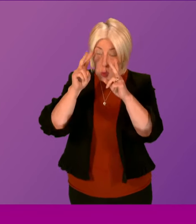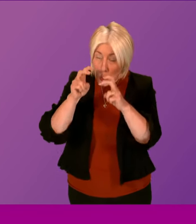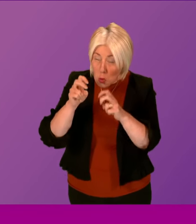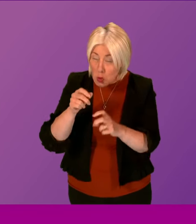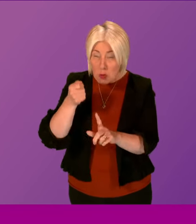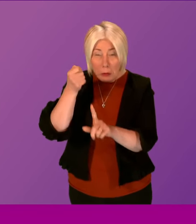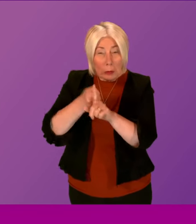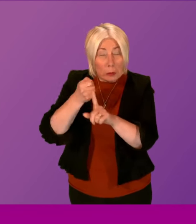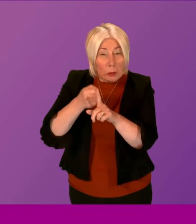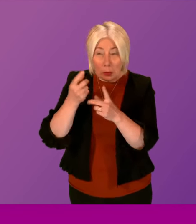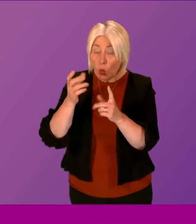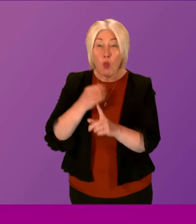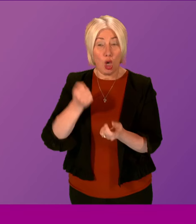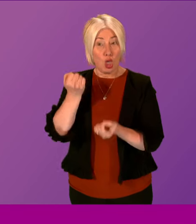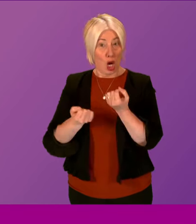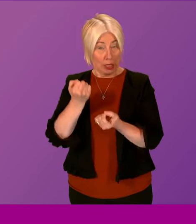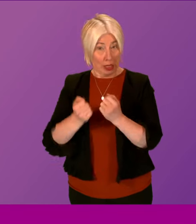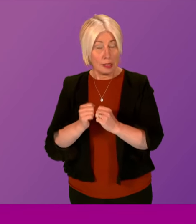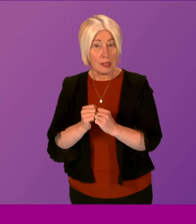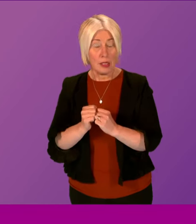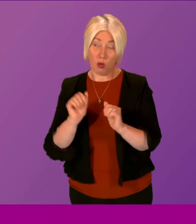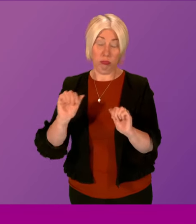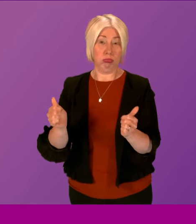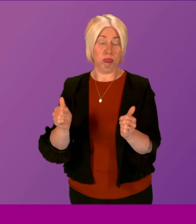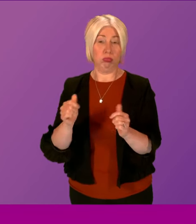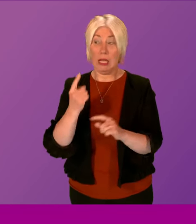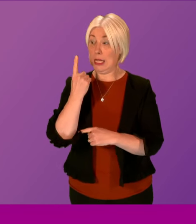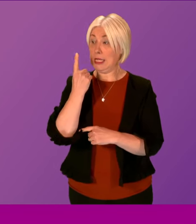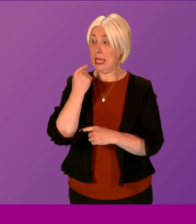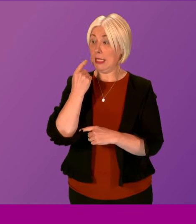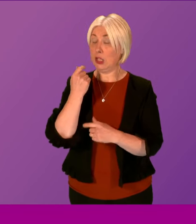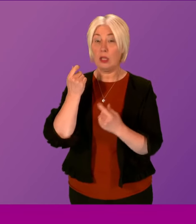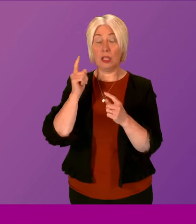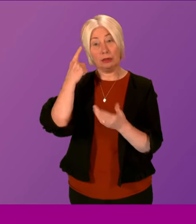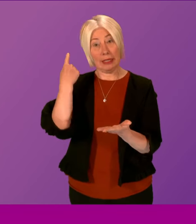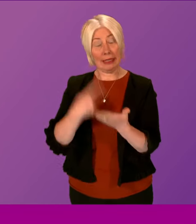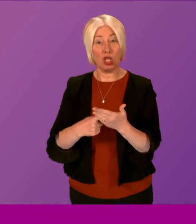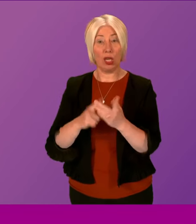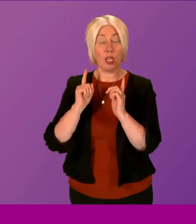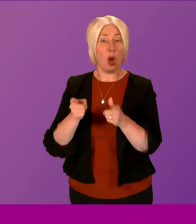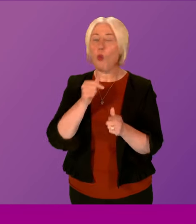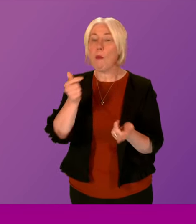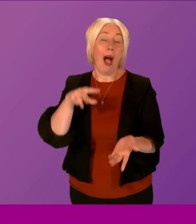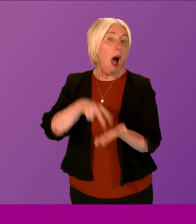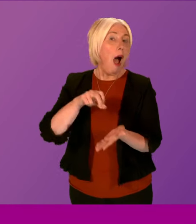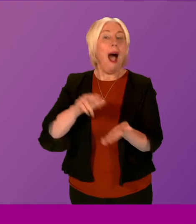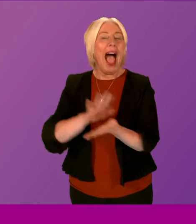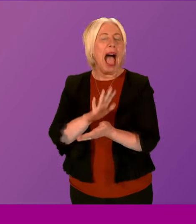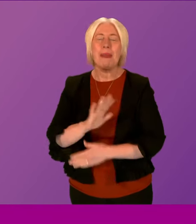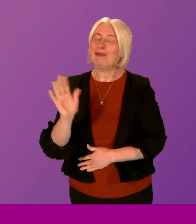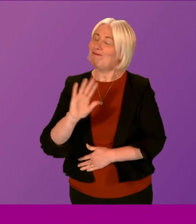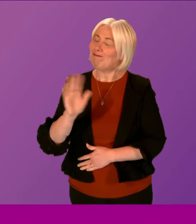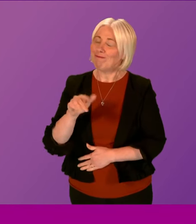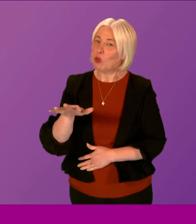justice. Yesterday's verdict won't have brought any elation or happiness, I suspect, to Emma's